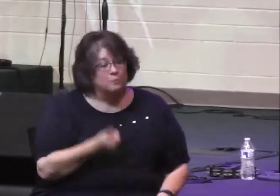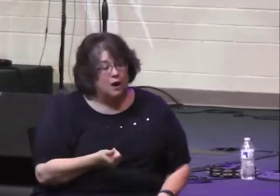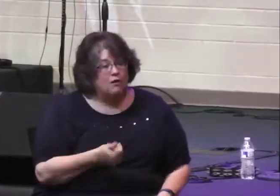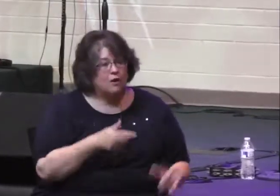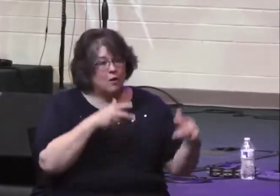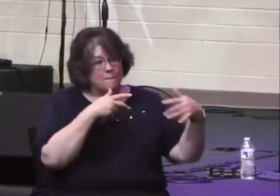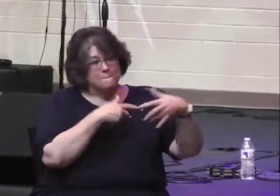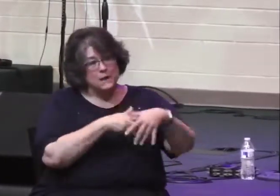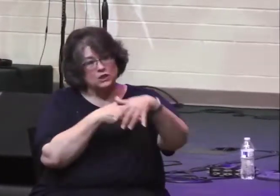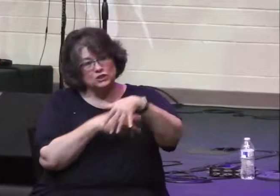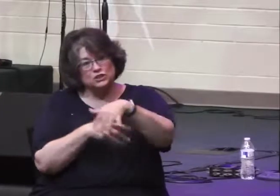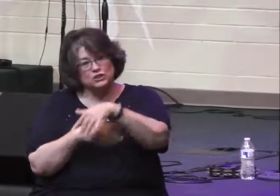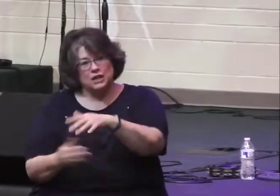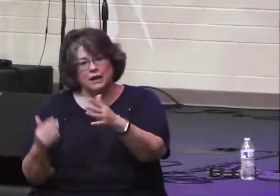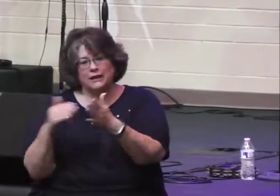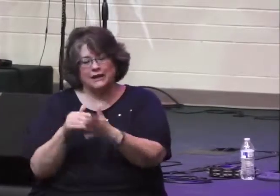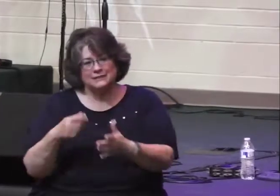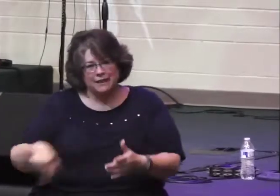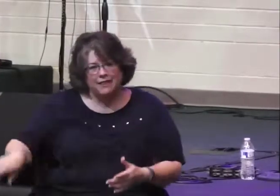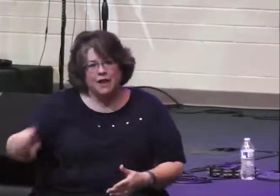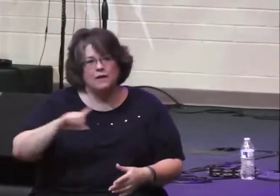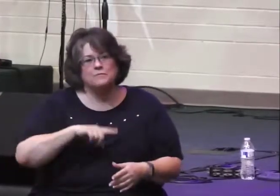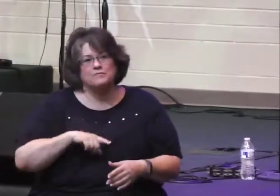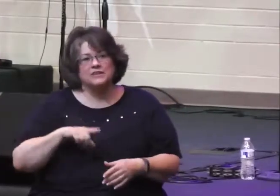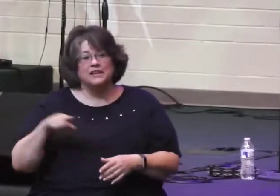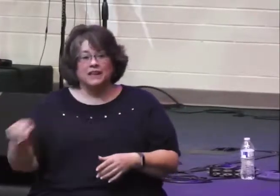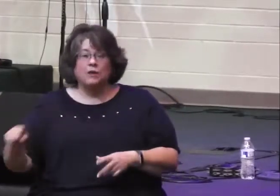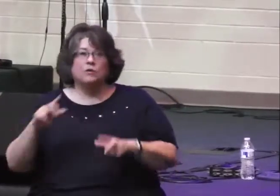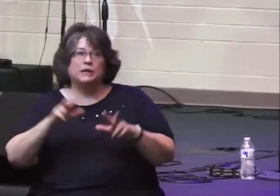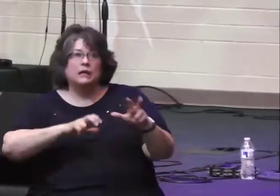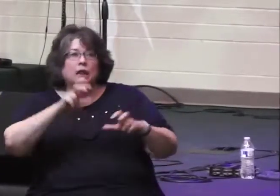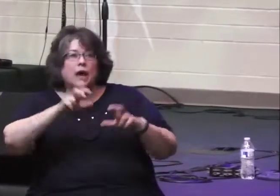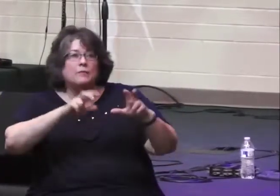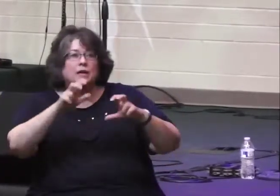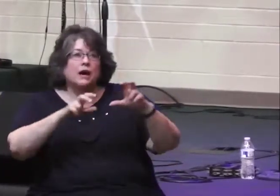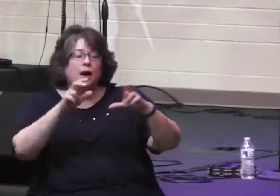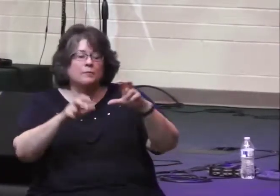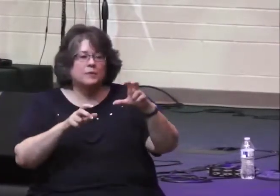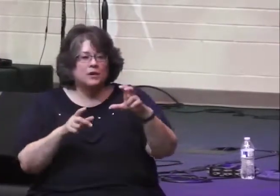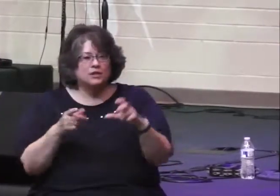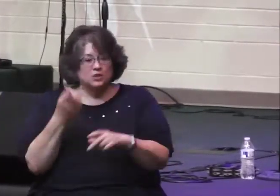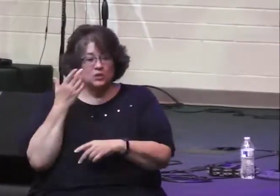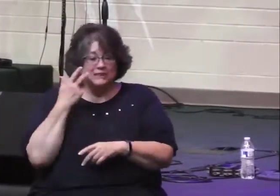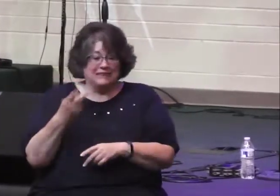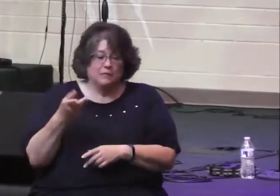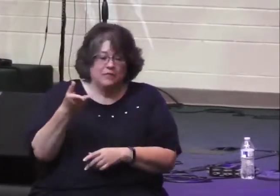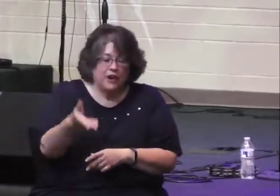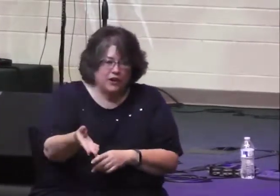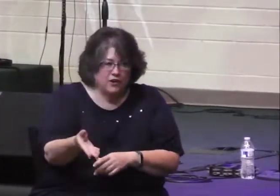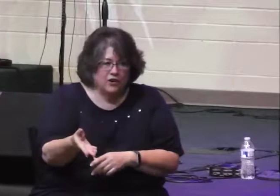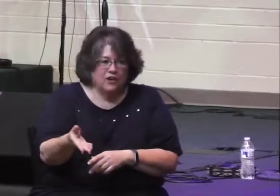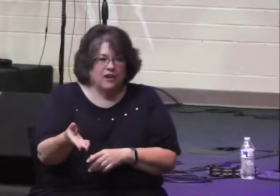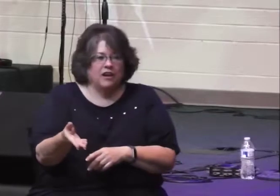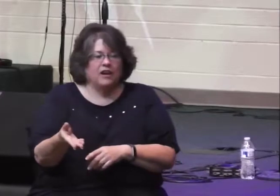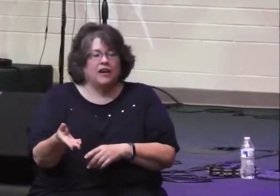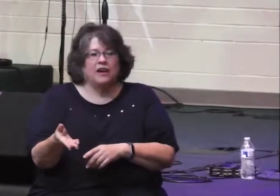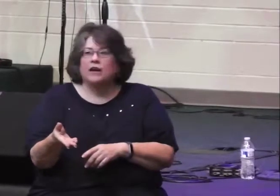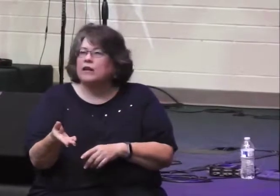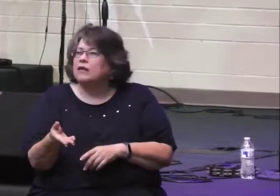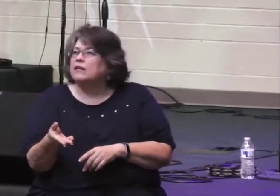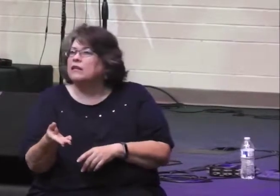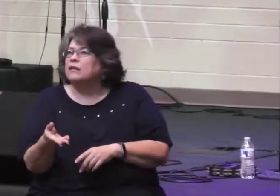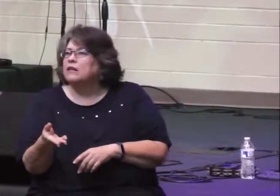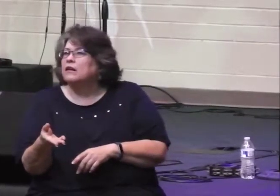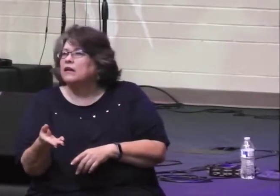Tomorrow, march down against them. They will be climbing up by the pass of Ziz. You will find them at the end of the gorge of the desert of